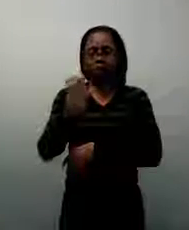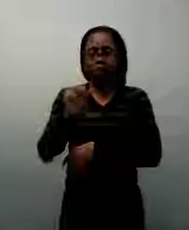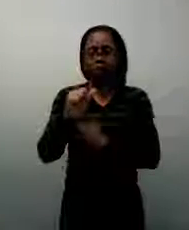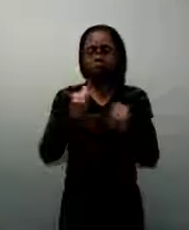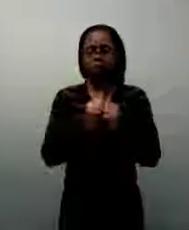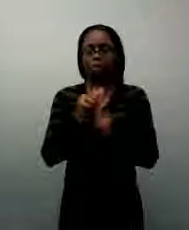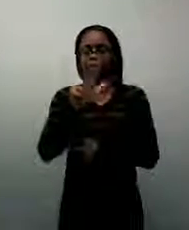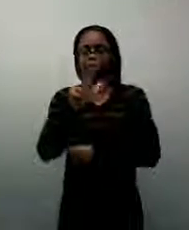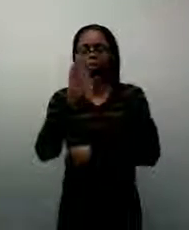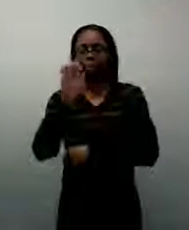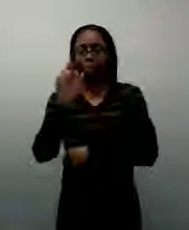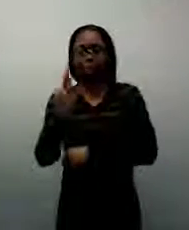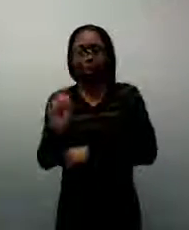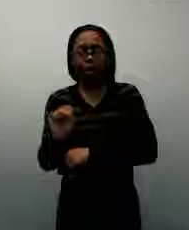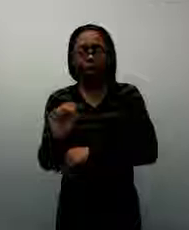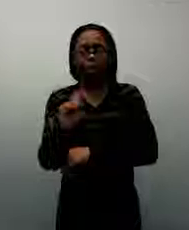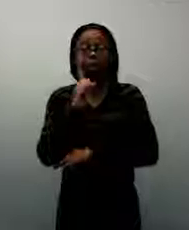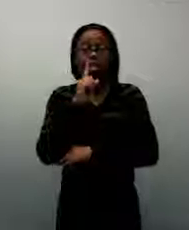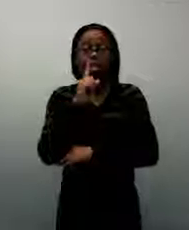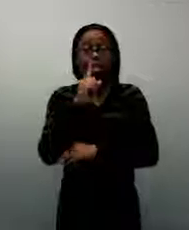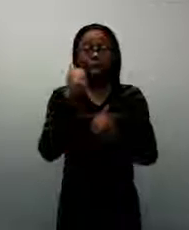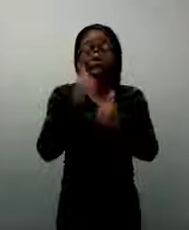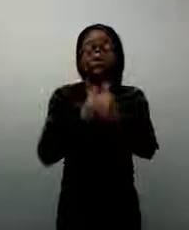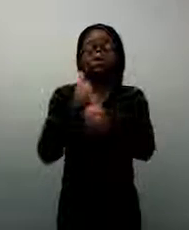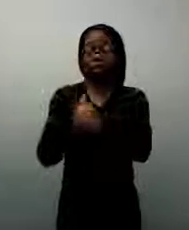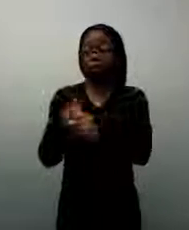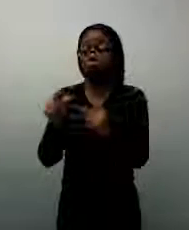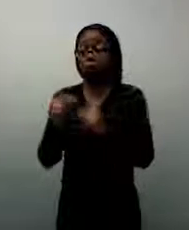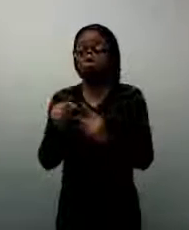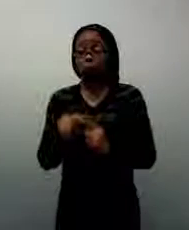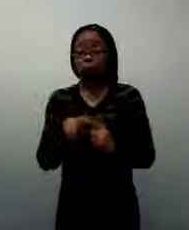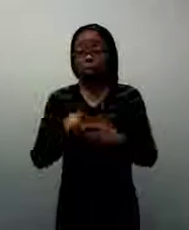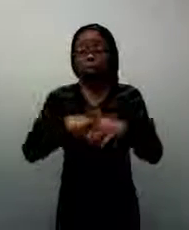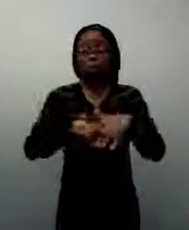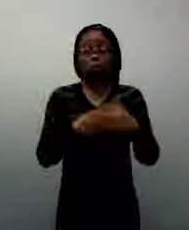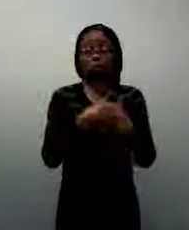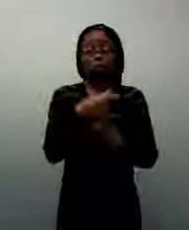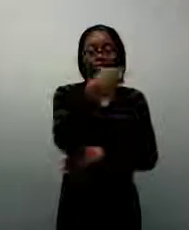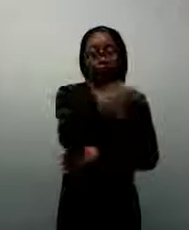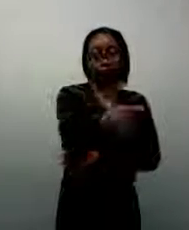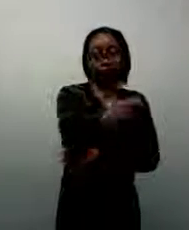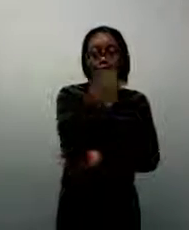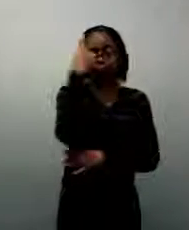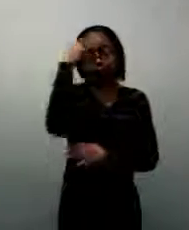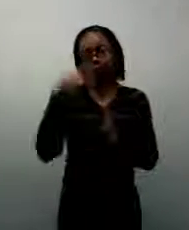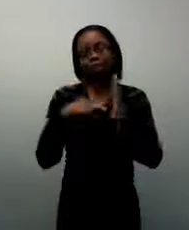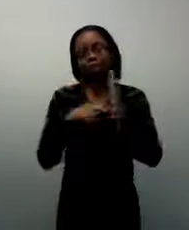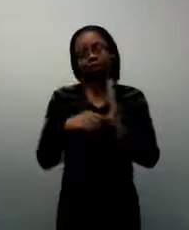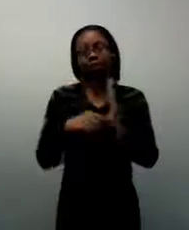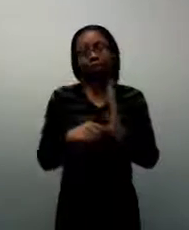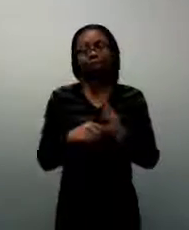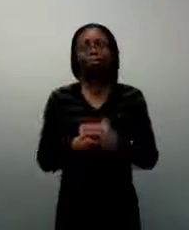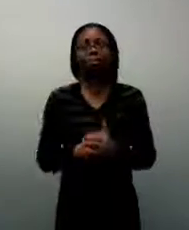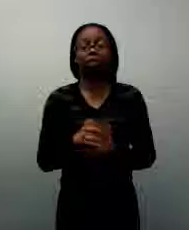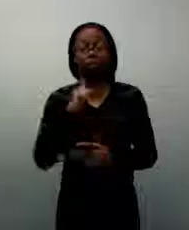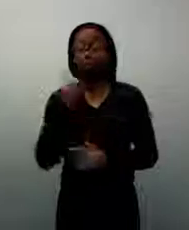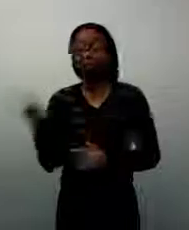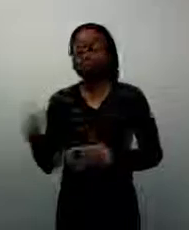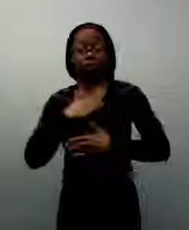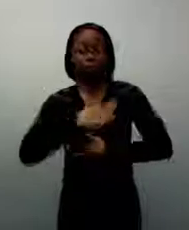of the words that begin with the letter G, for example. And she really enjoys learning the